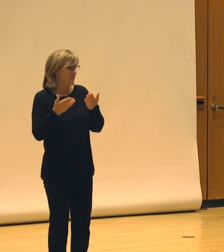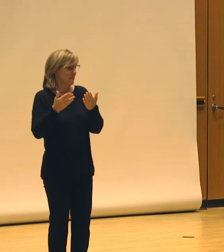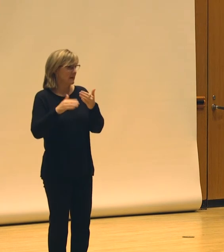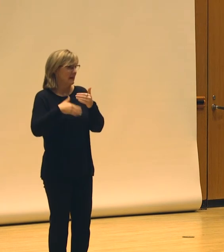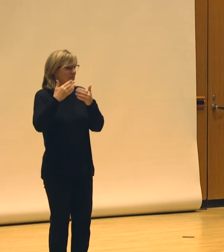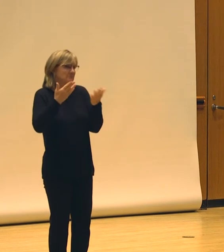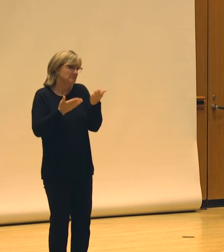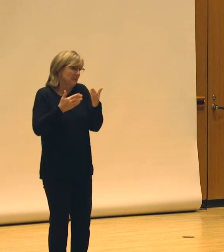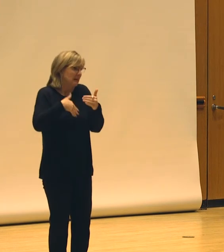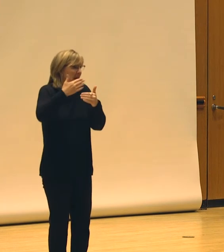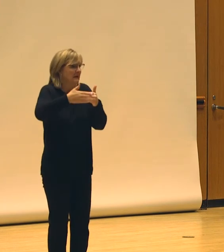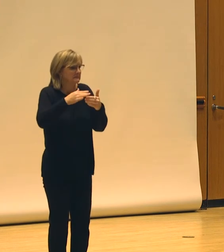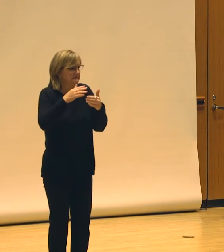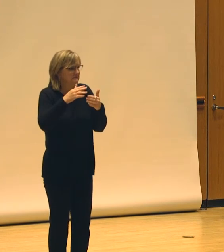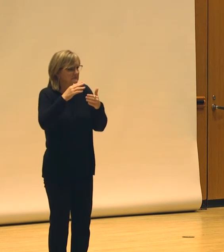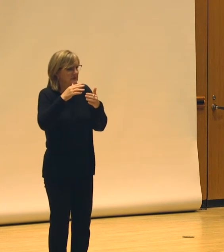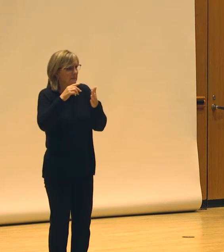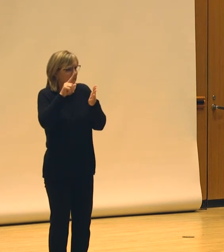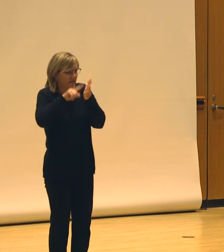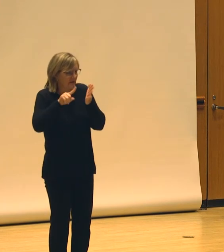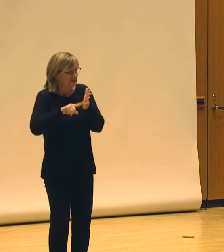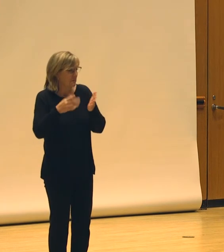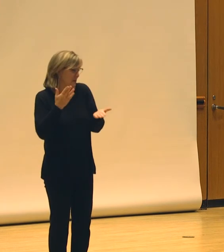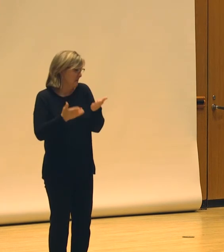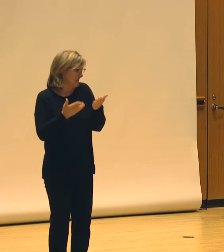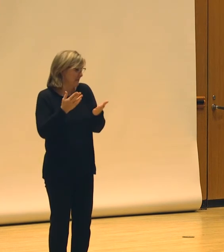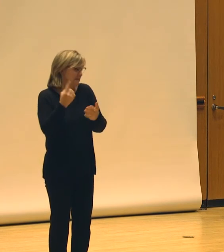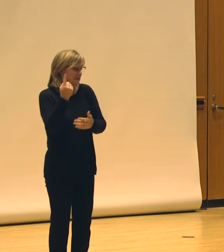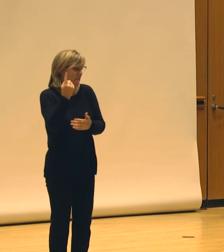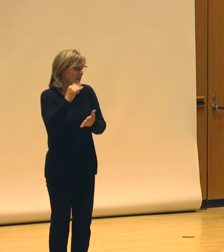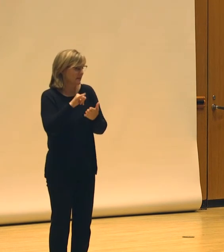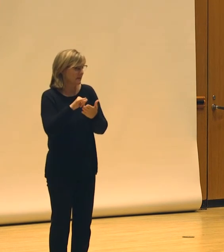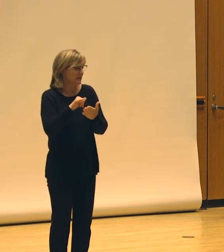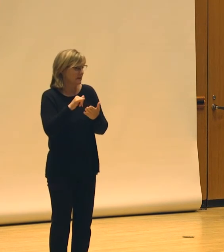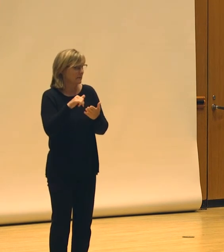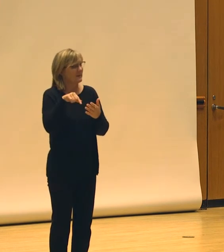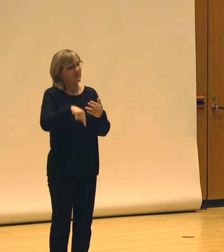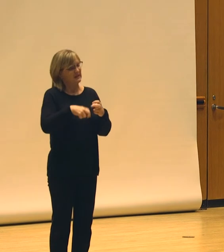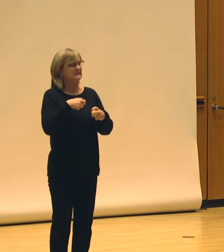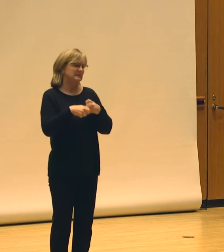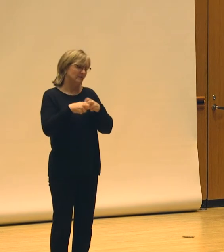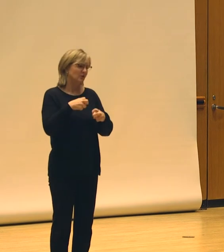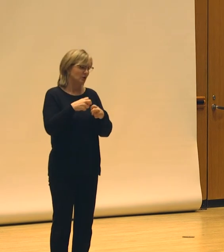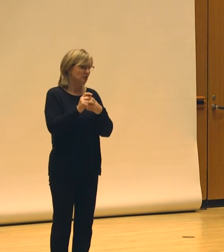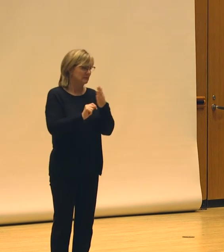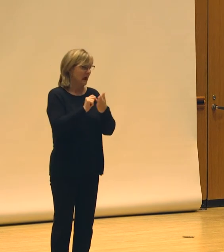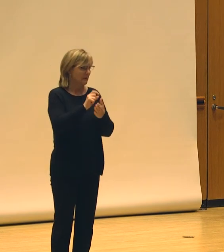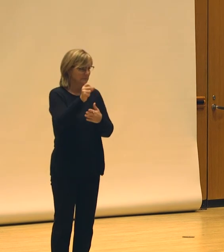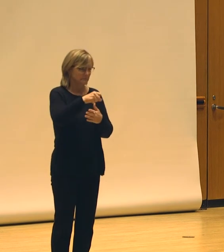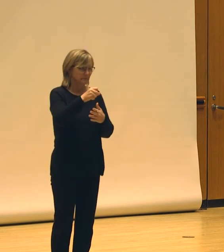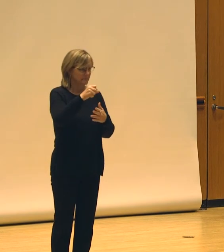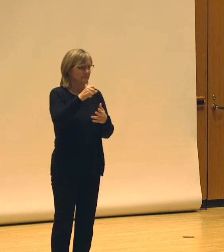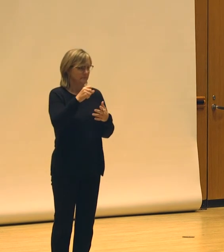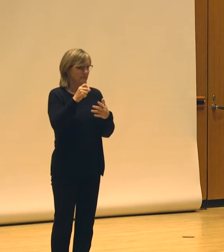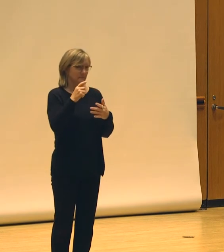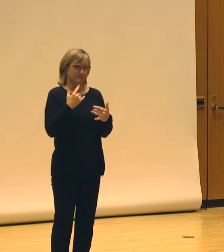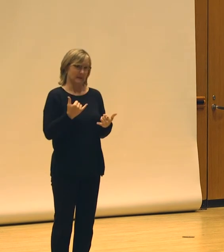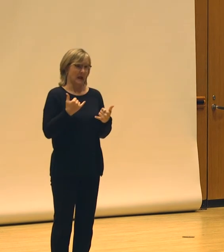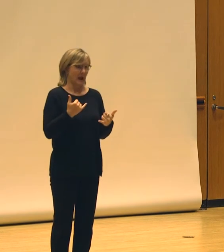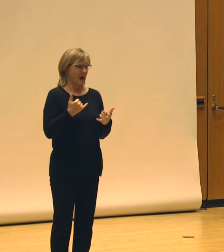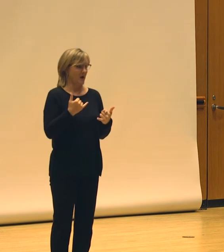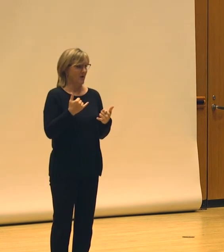step in an investigation? And maybe you're already doing this, but it's just something in these difficult times and rightfully difficult where we are